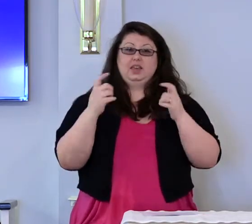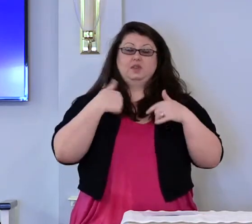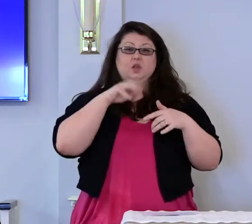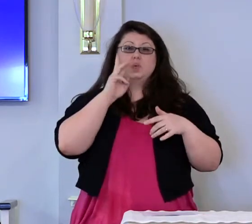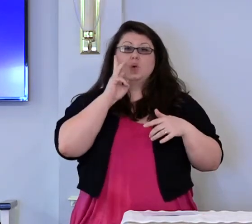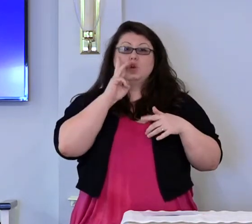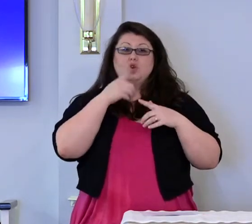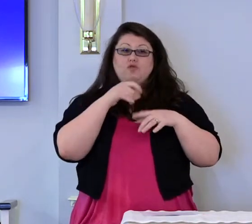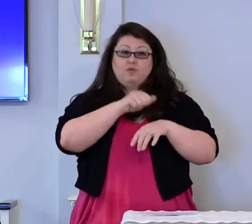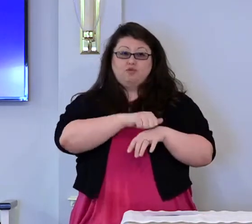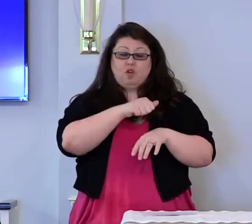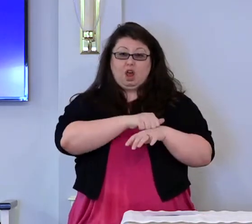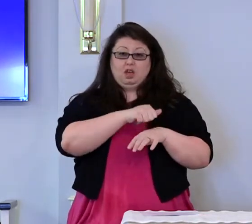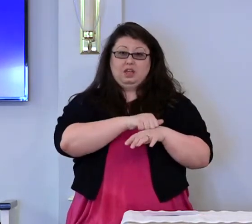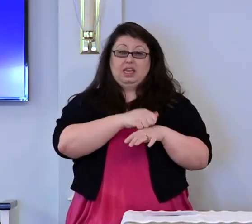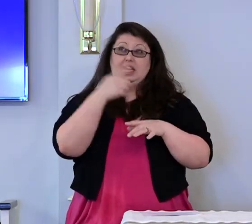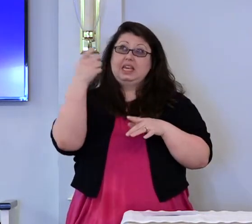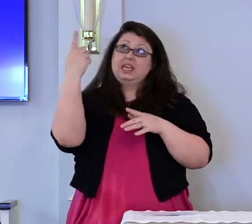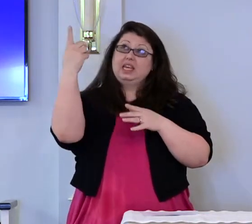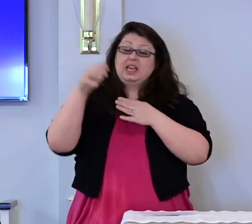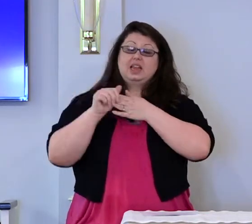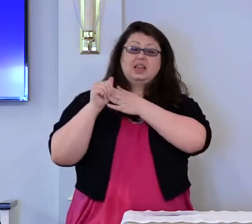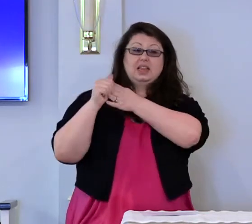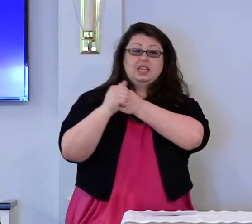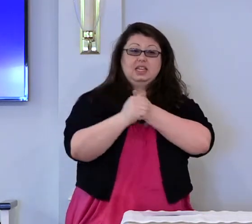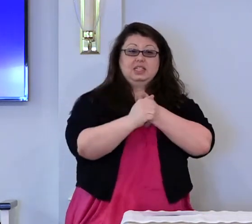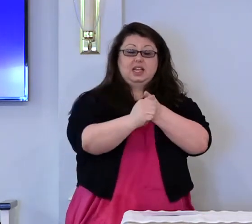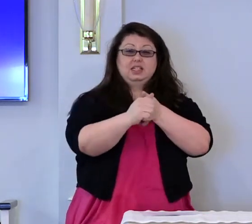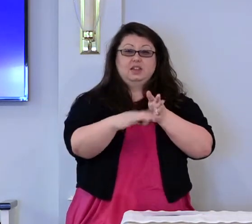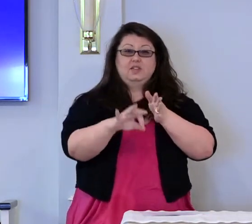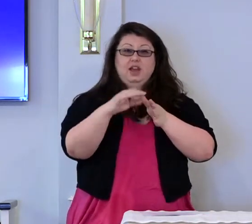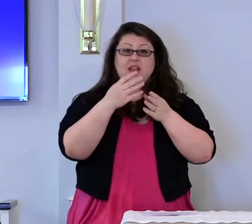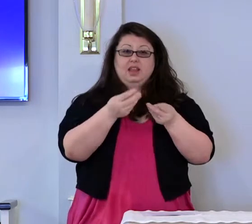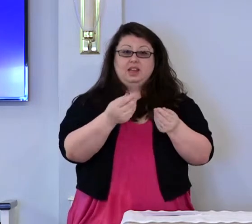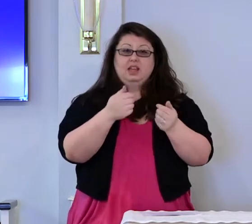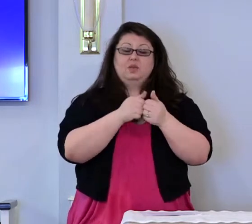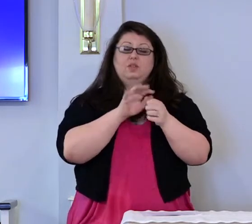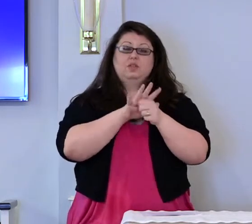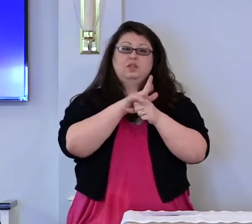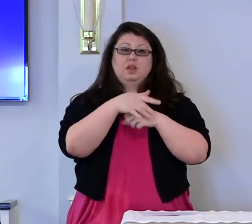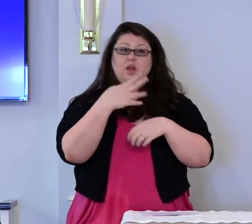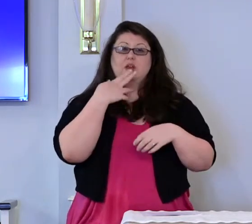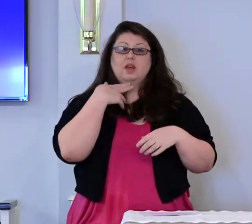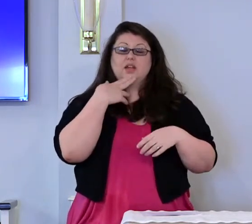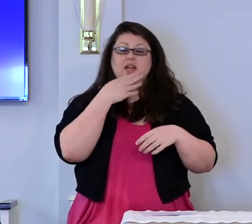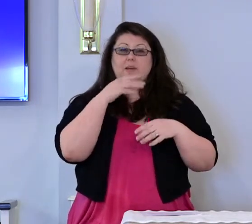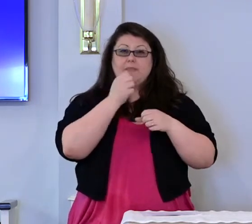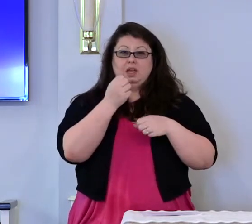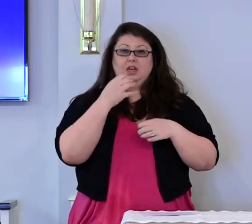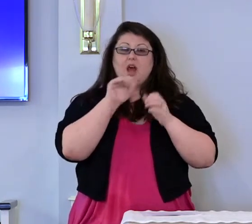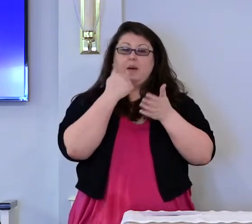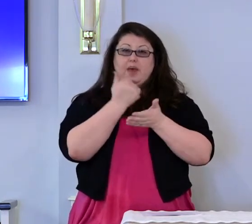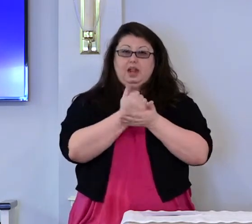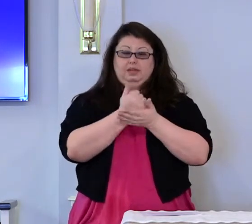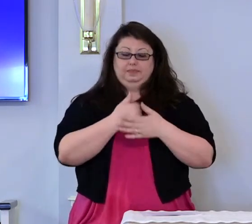water from the rock, who leads us into the land of milk and honey. Amen.